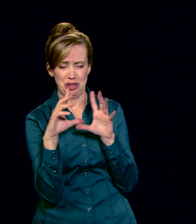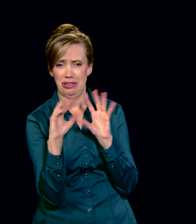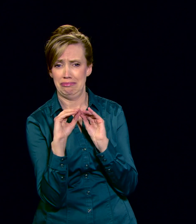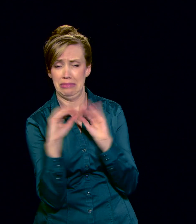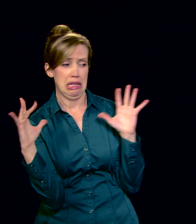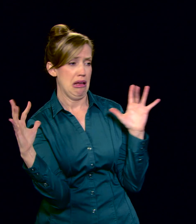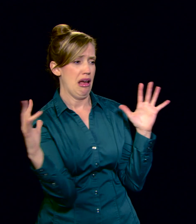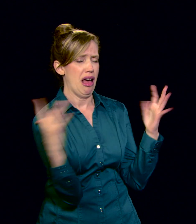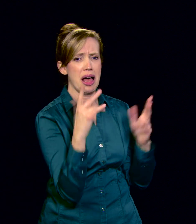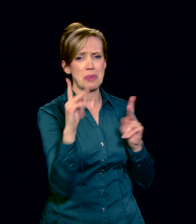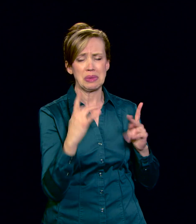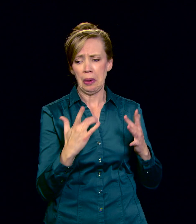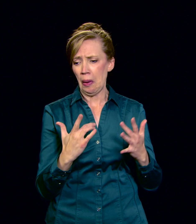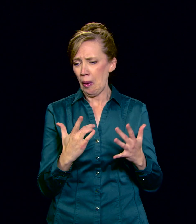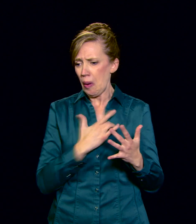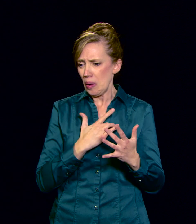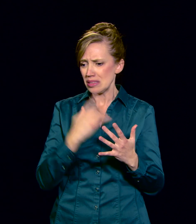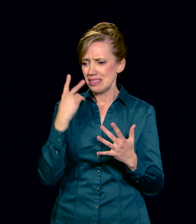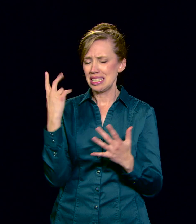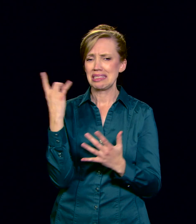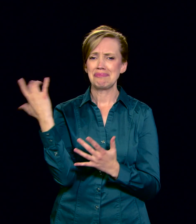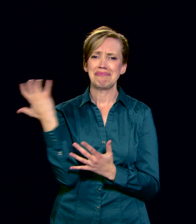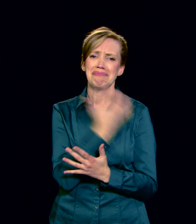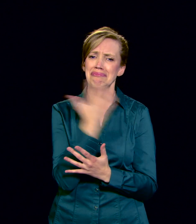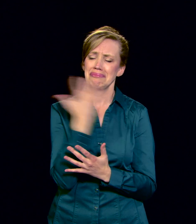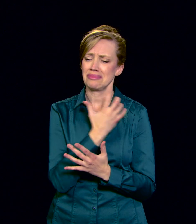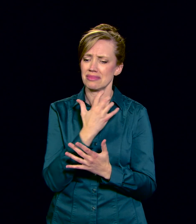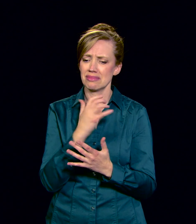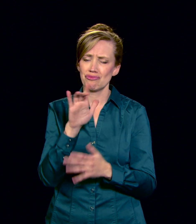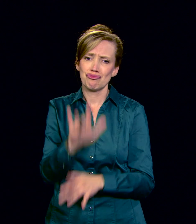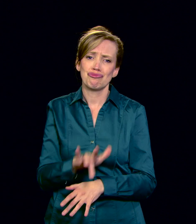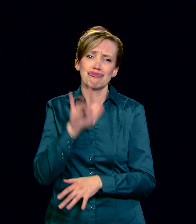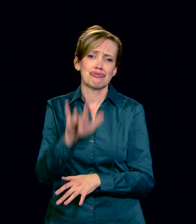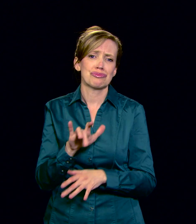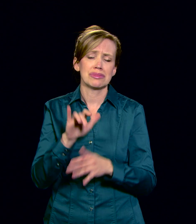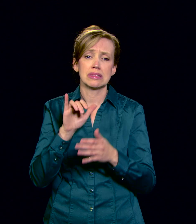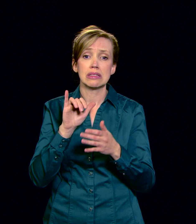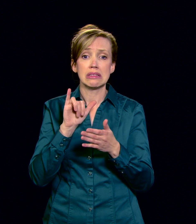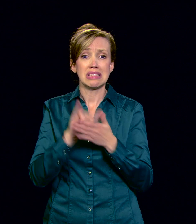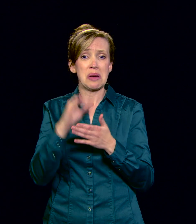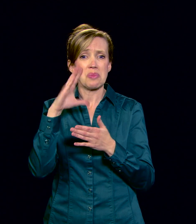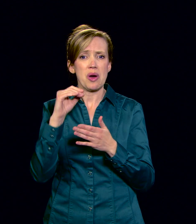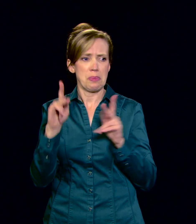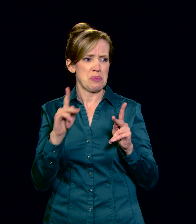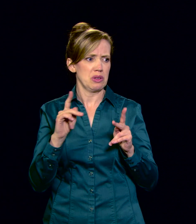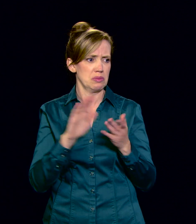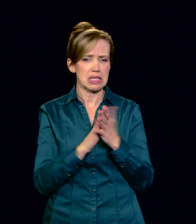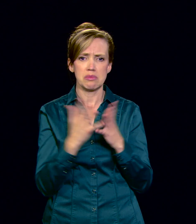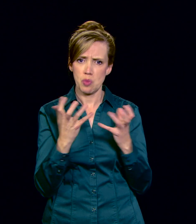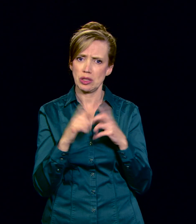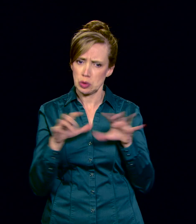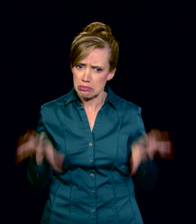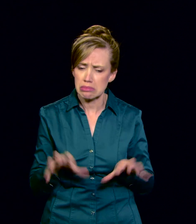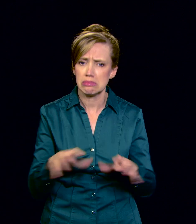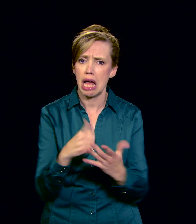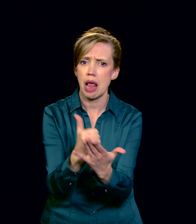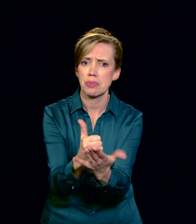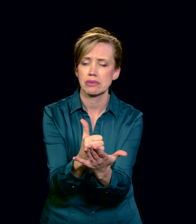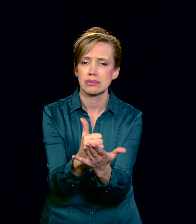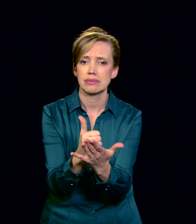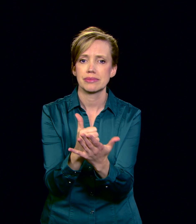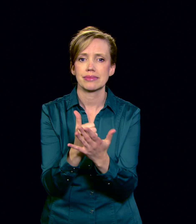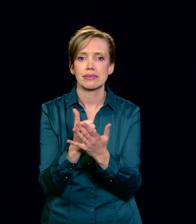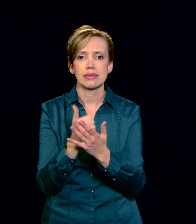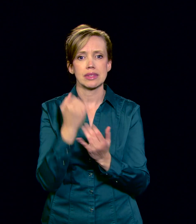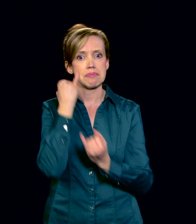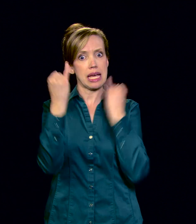on a desperately sad situation. There's nothing like the plight of a child to stir people to action. So think about what God